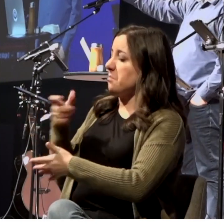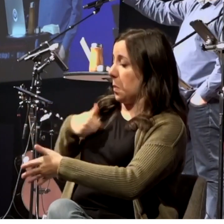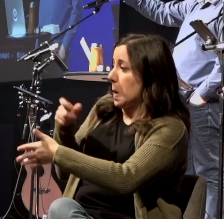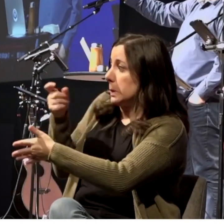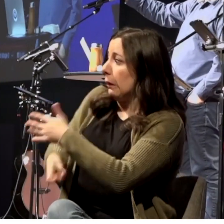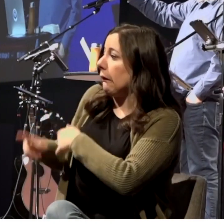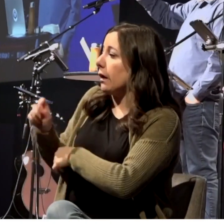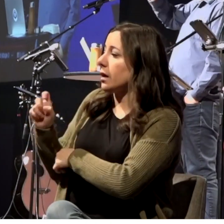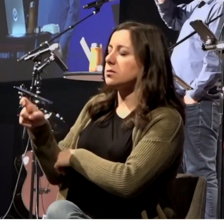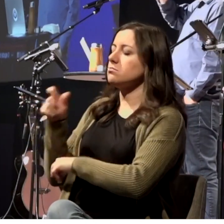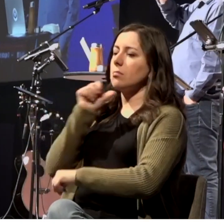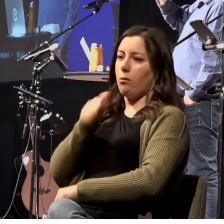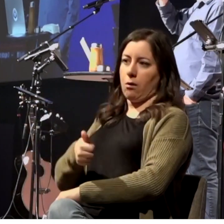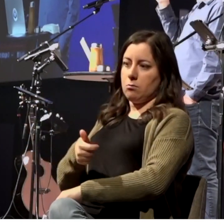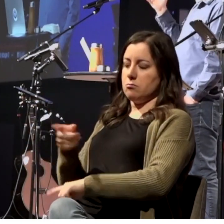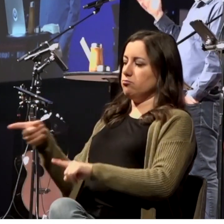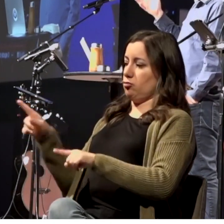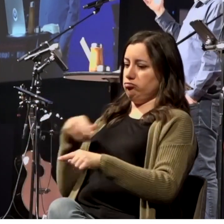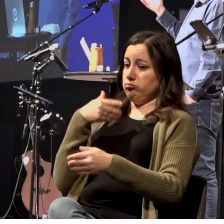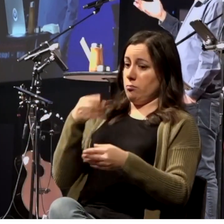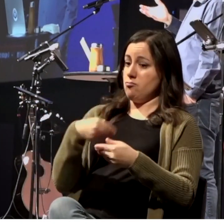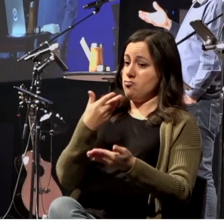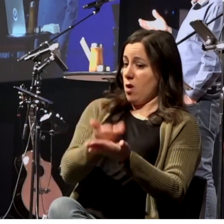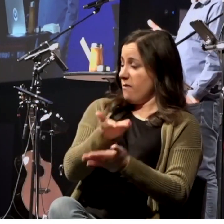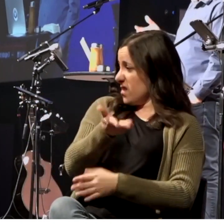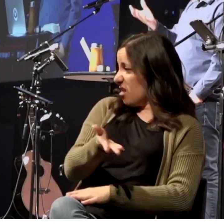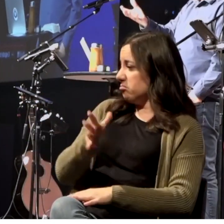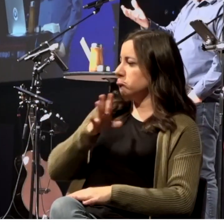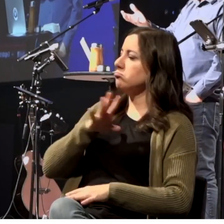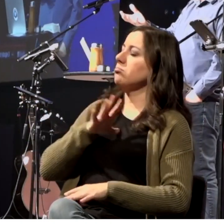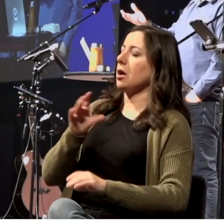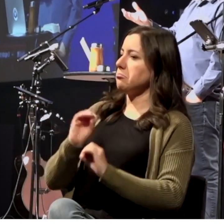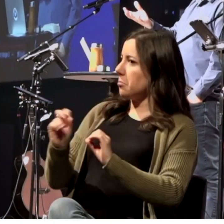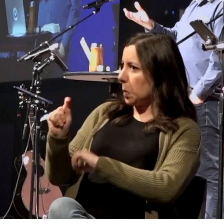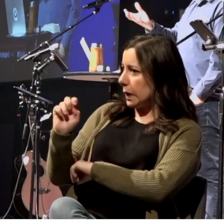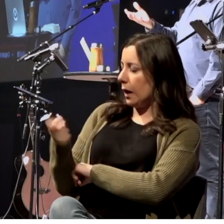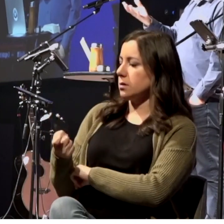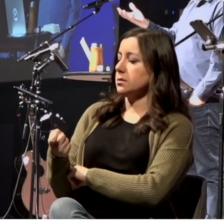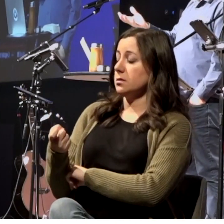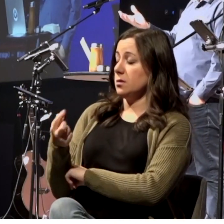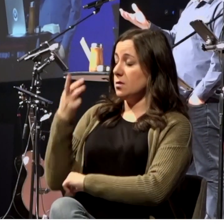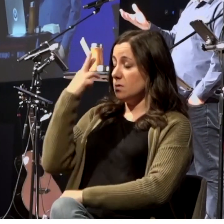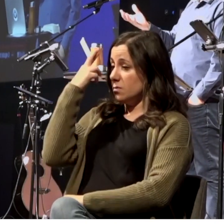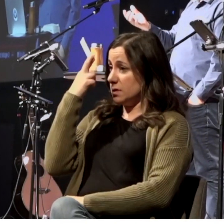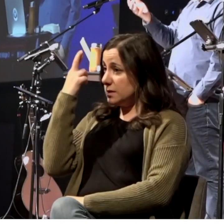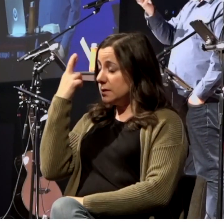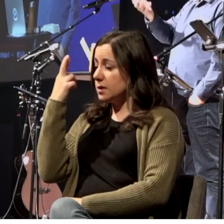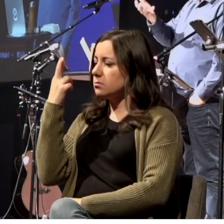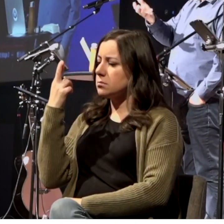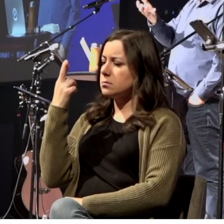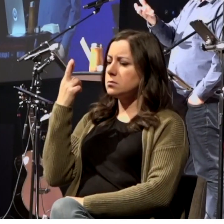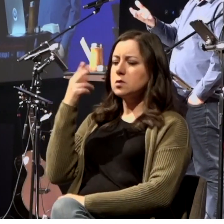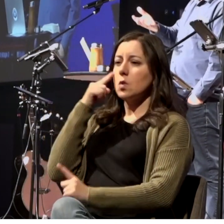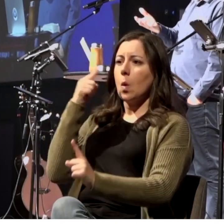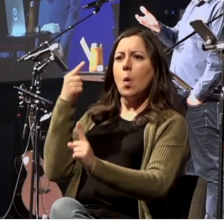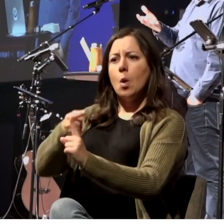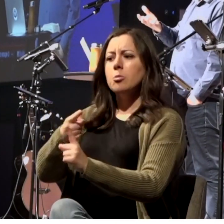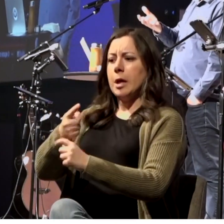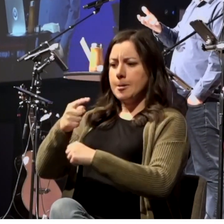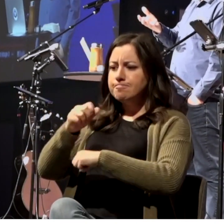tax you there. Why? Because they wanted to have, you know, it's built as a fortress. They've got, you know, Roman soldiers there,